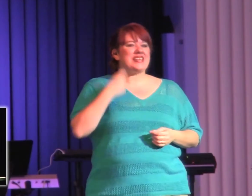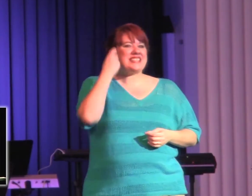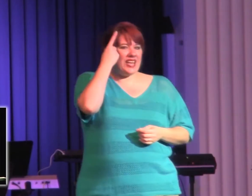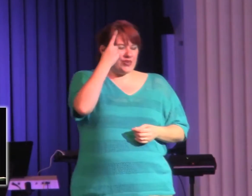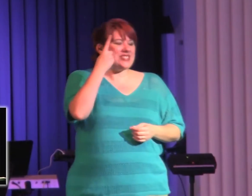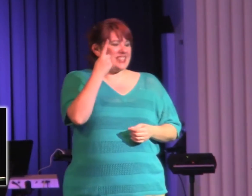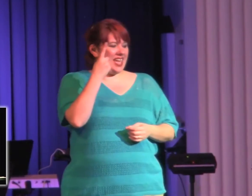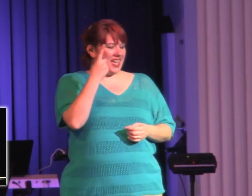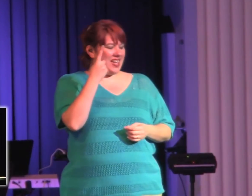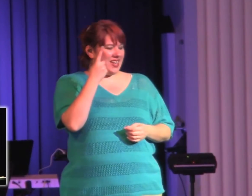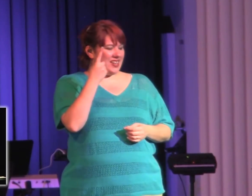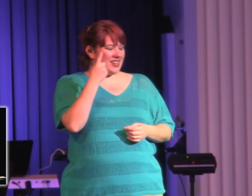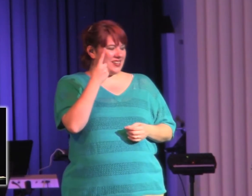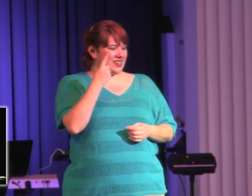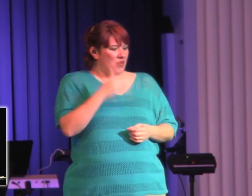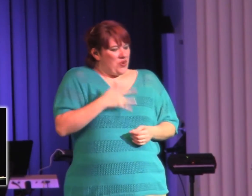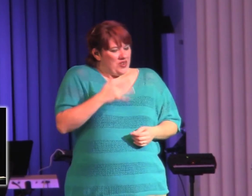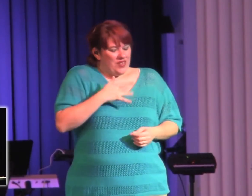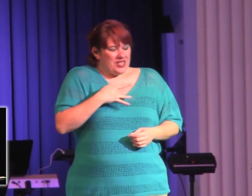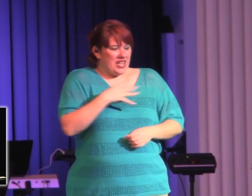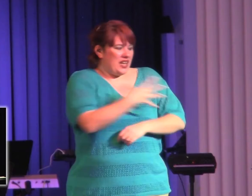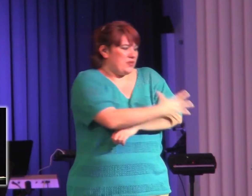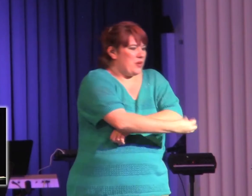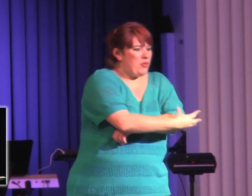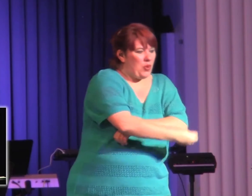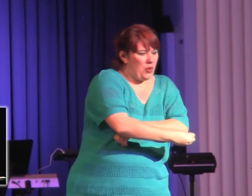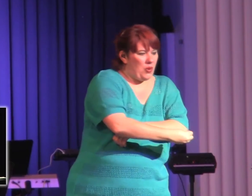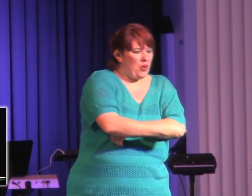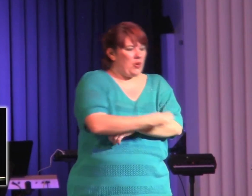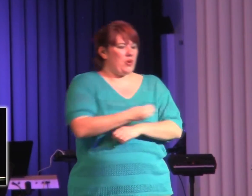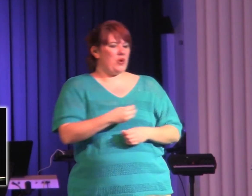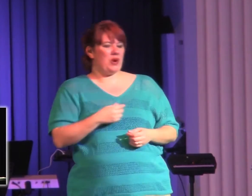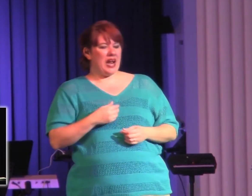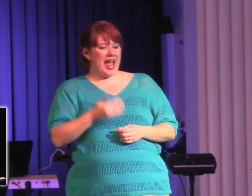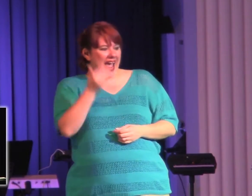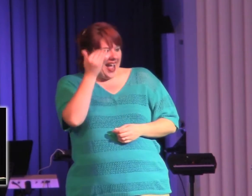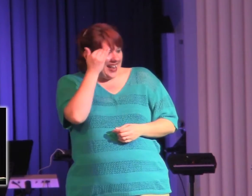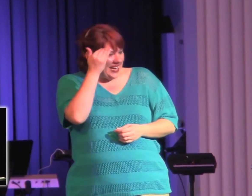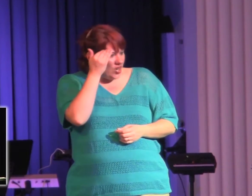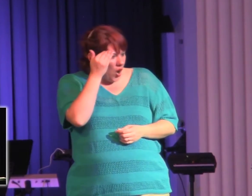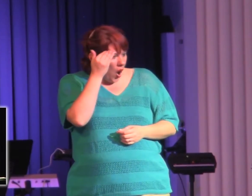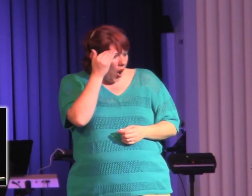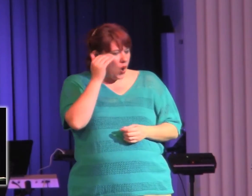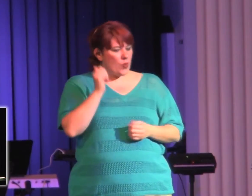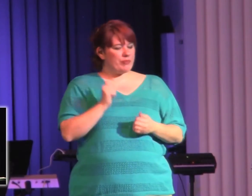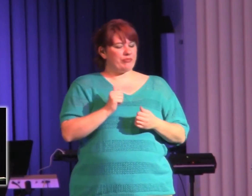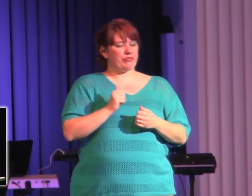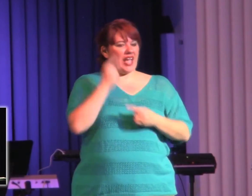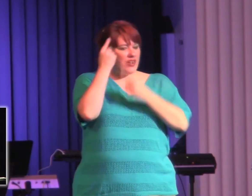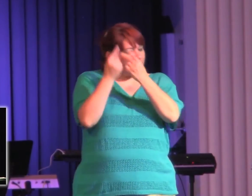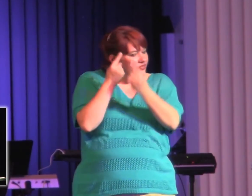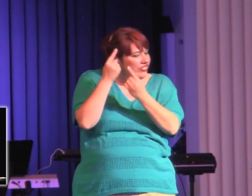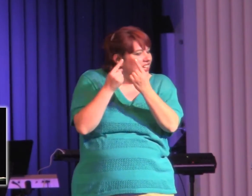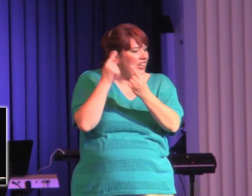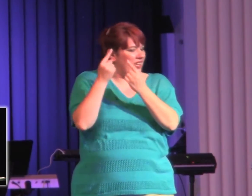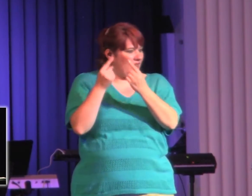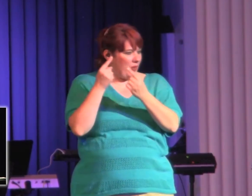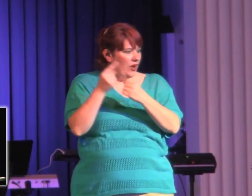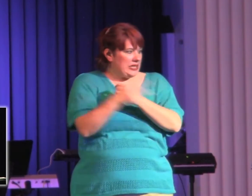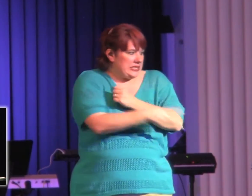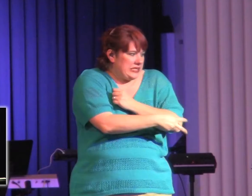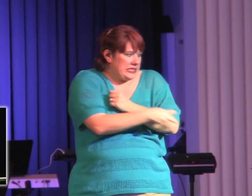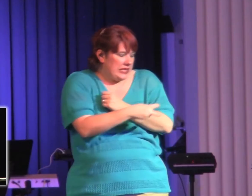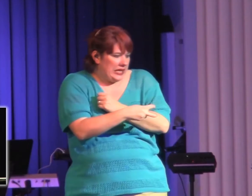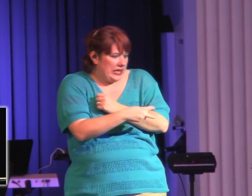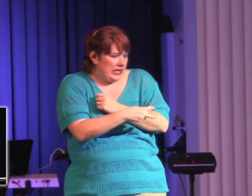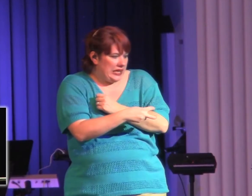like to think about stealing stuff. So, around Chi Alpha, we have to lock things up. We understand that. So, when I think about stealing,